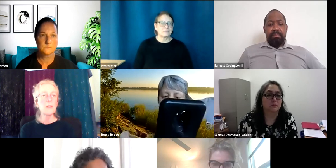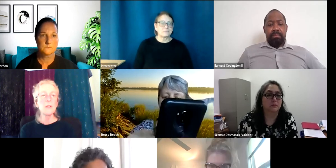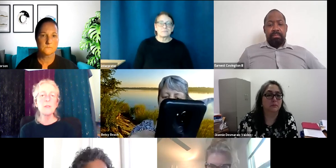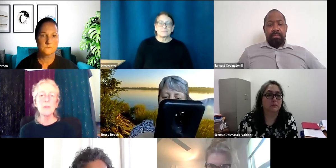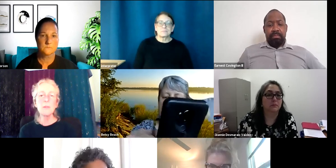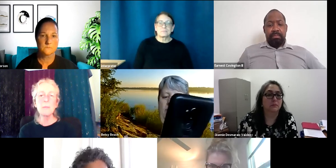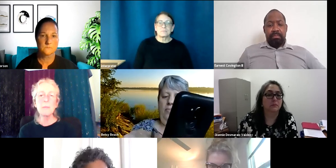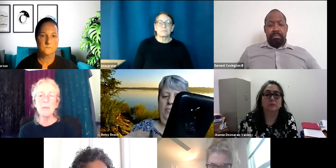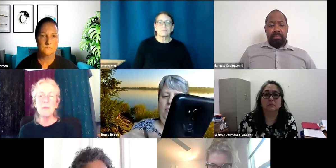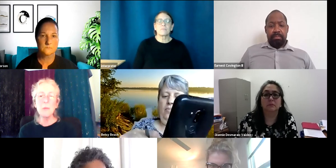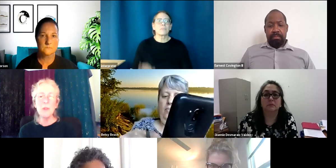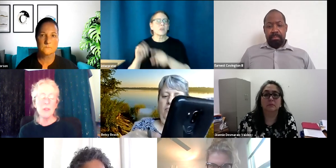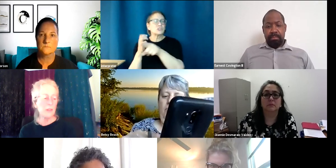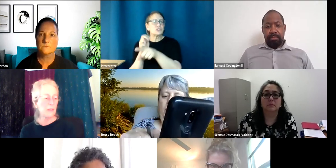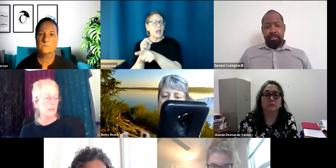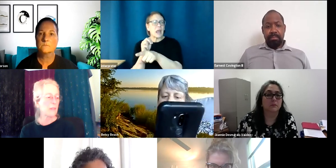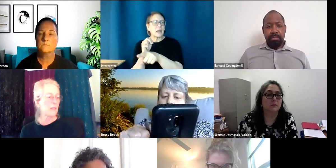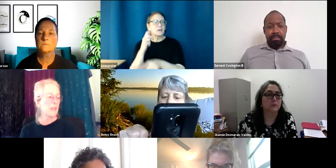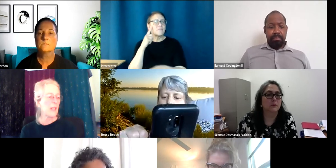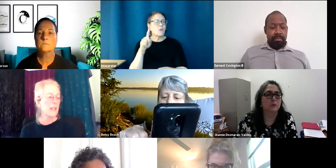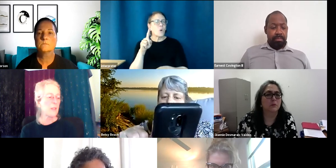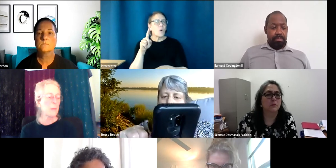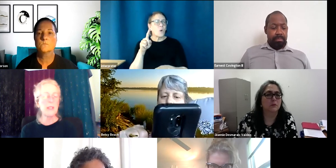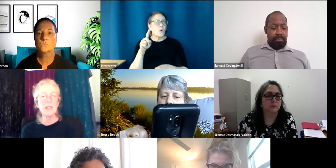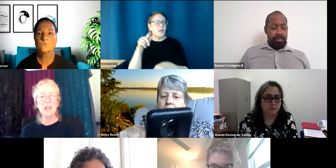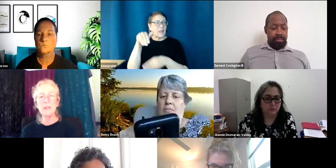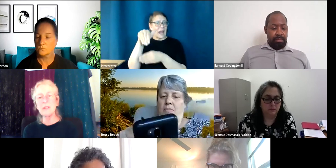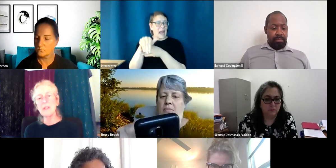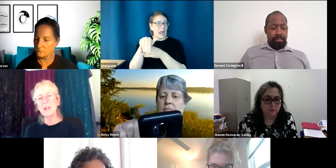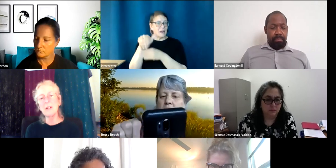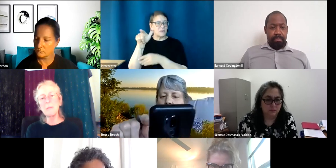Um, so for the night of the 27th, um,